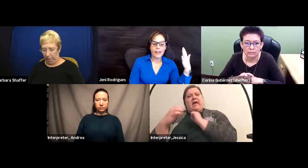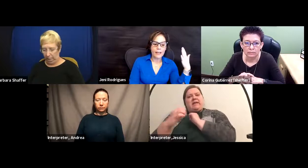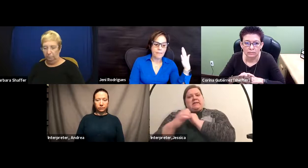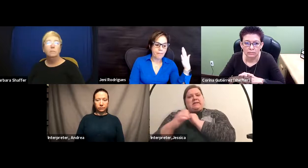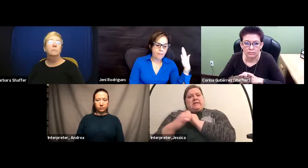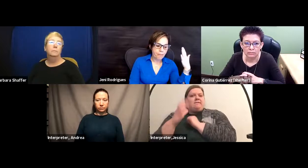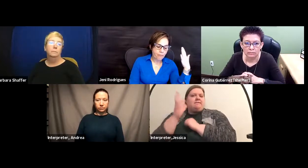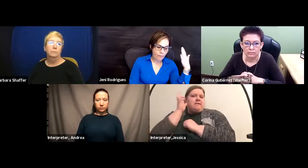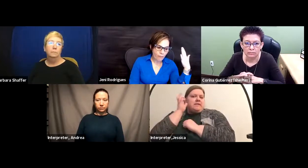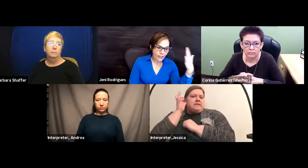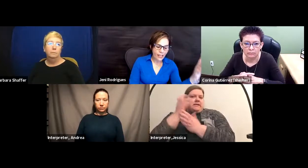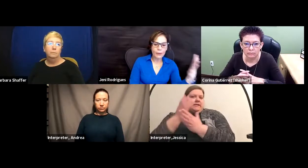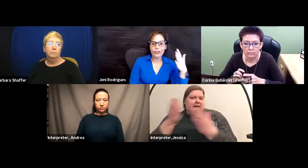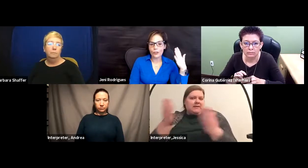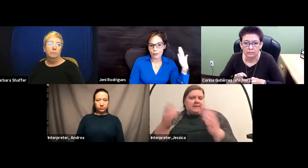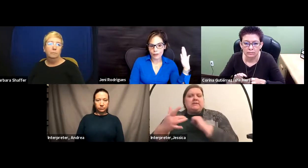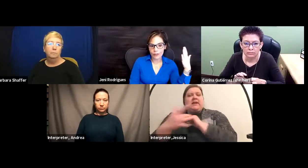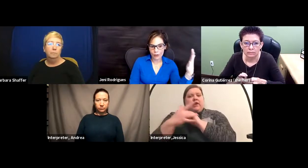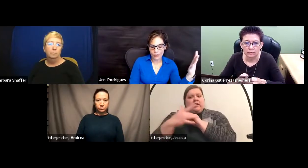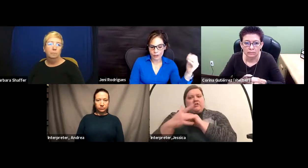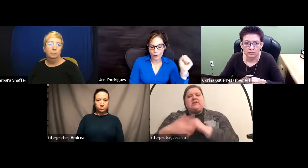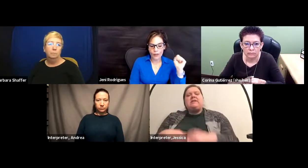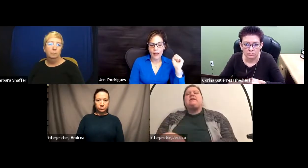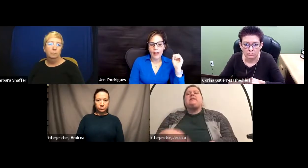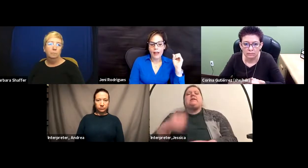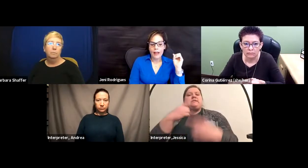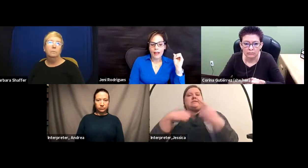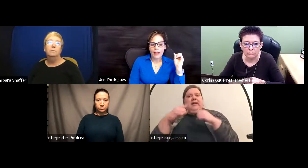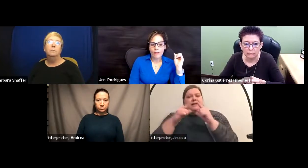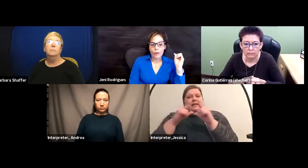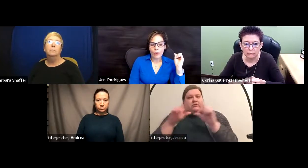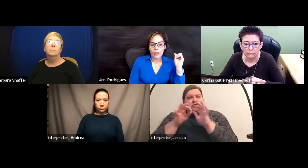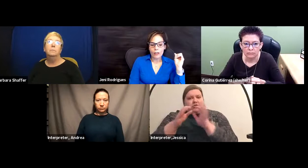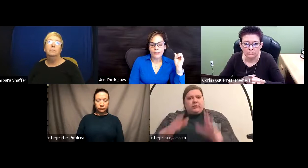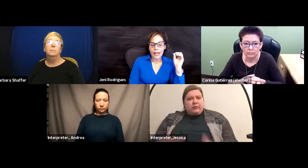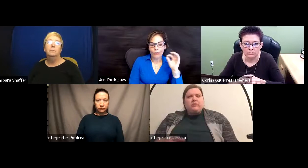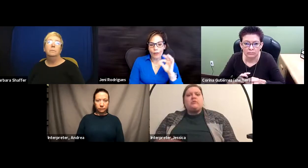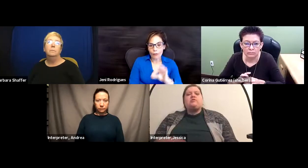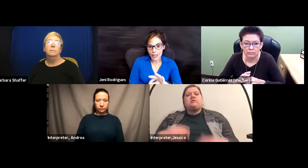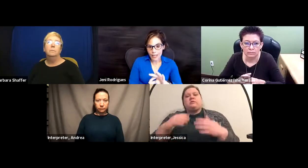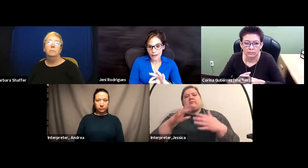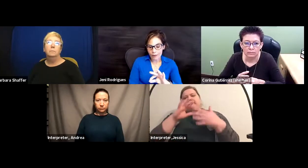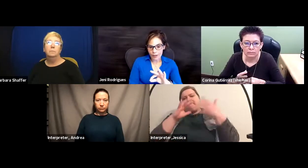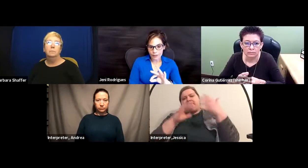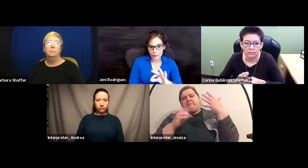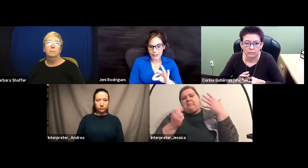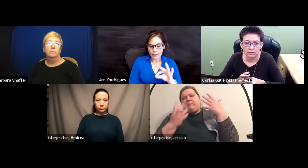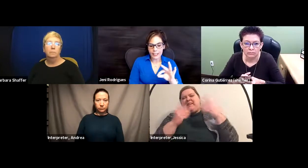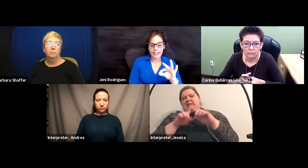sign language interpreters, and so on and so forth. For Title III of the Americans with Disabilities